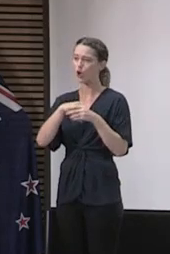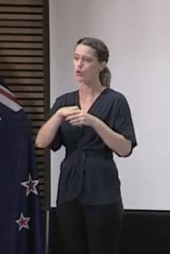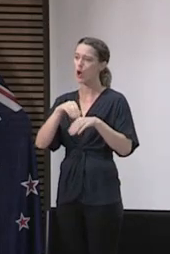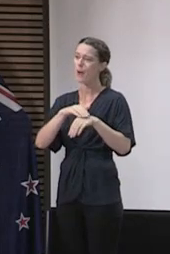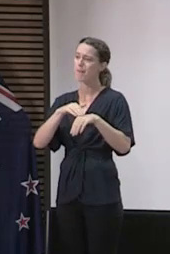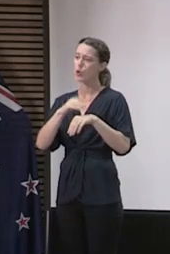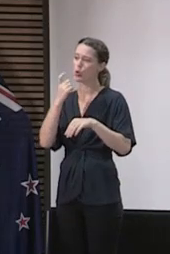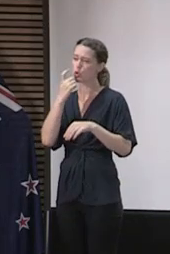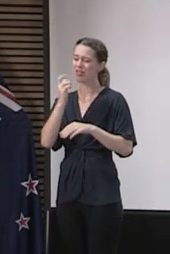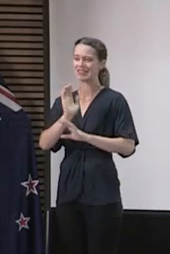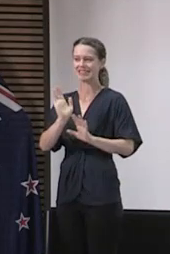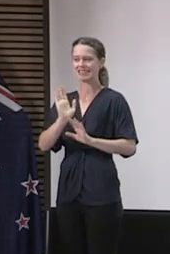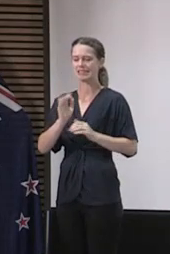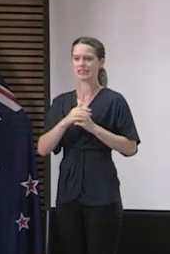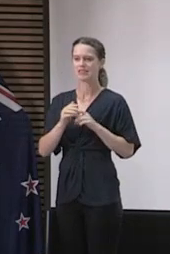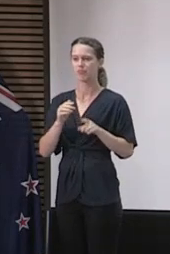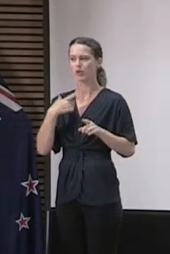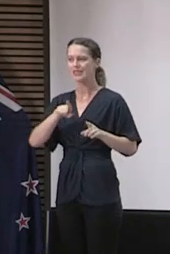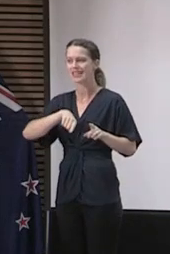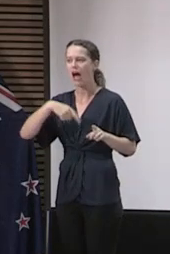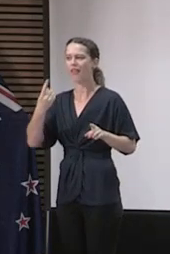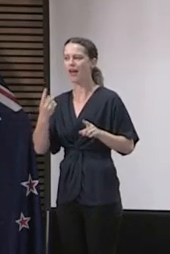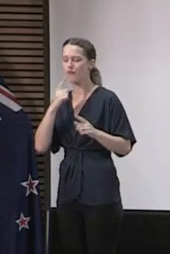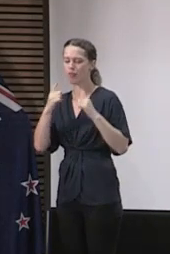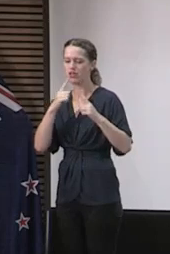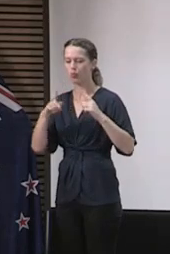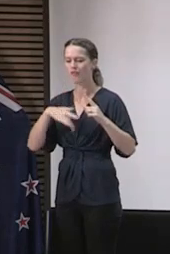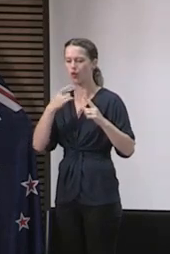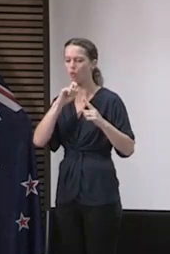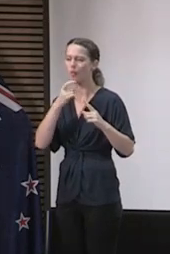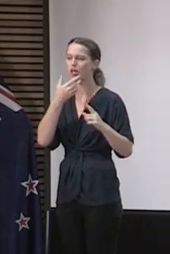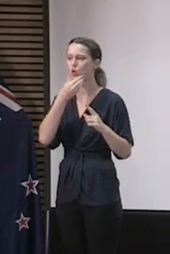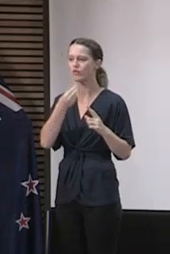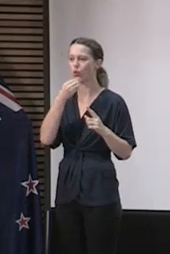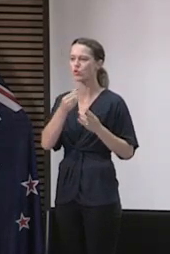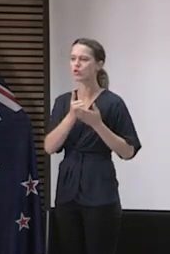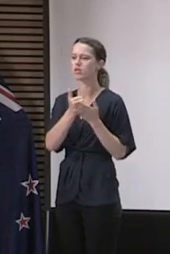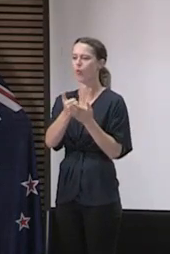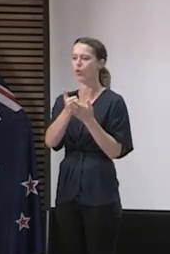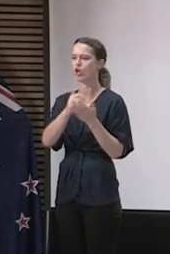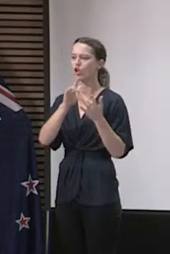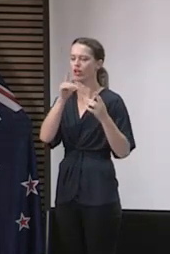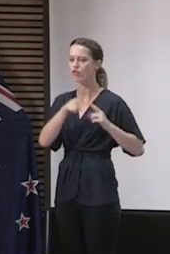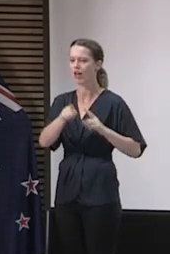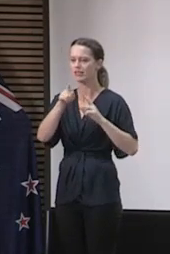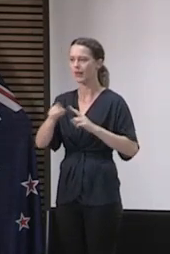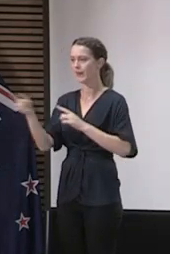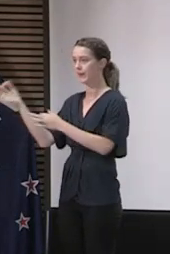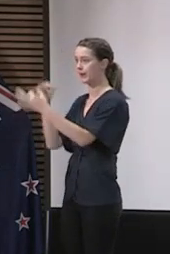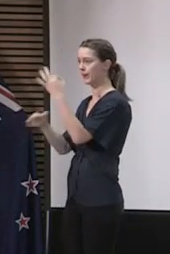applications because there are other pieces of information that we think would be useful to support our contact tracing in New Zealand.